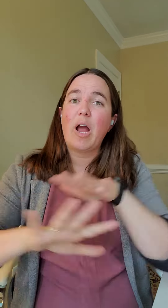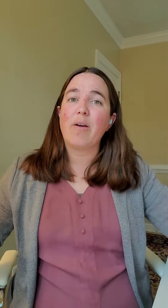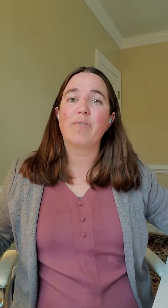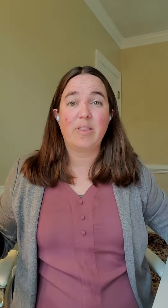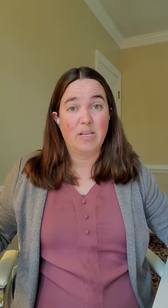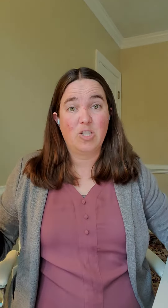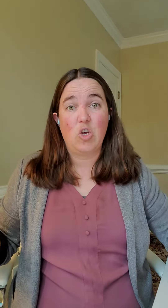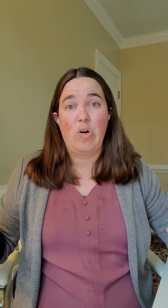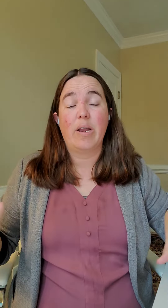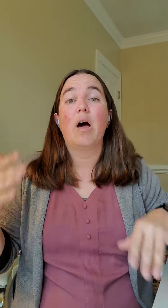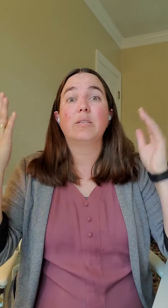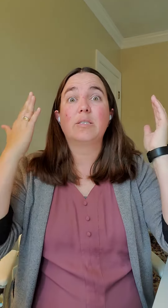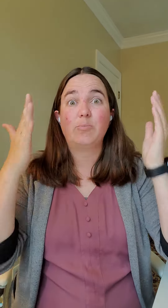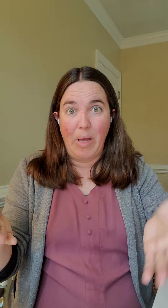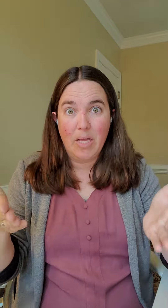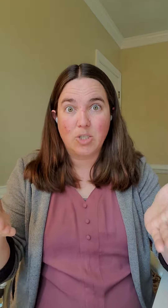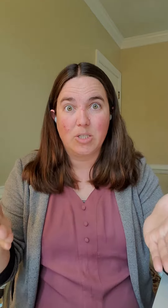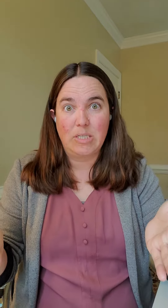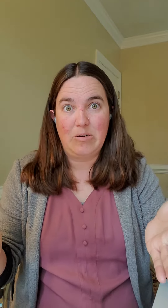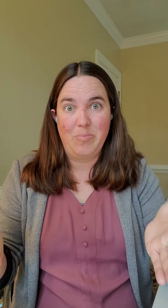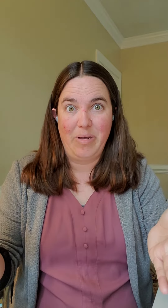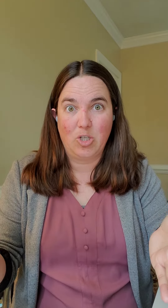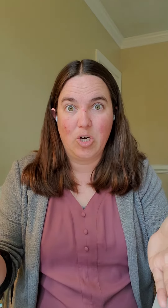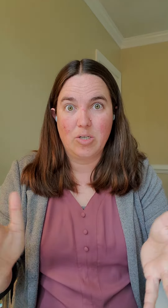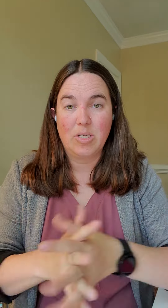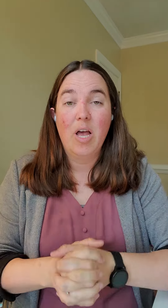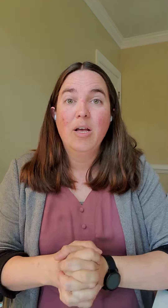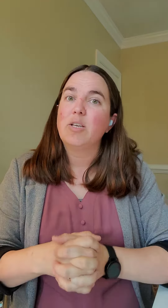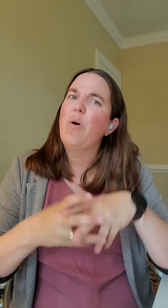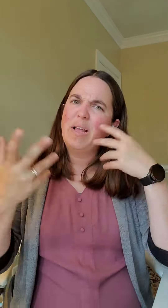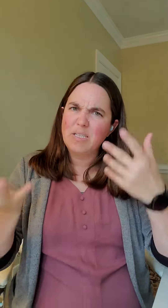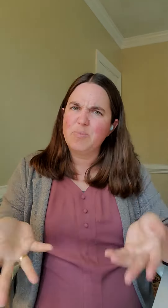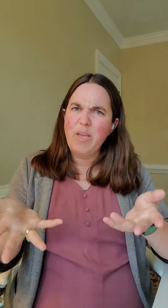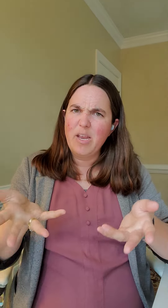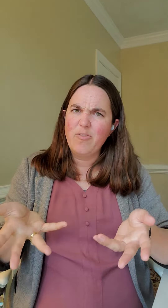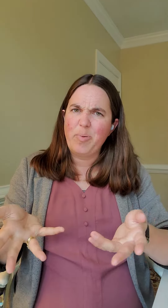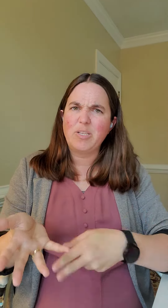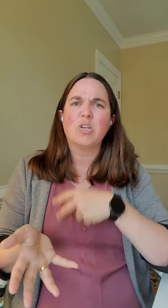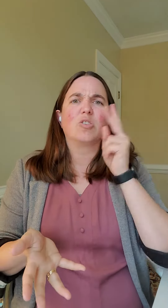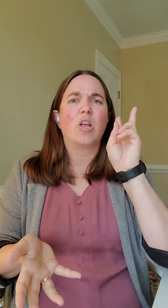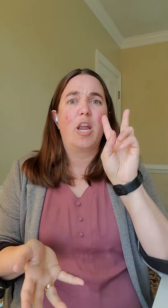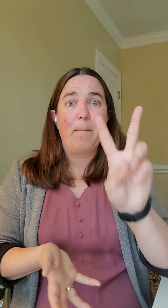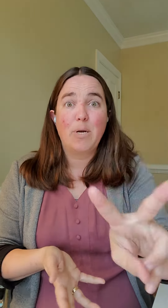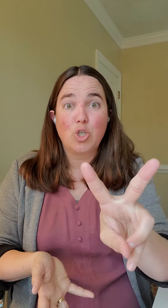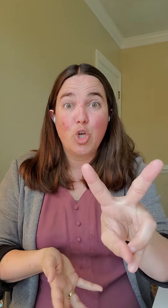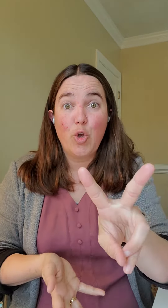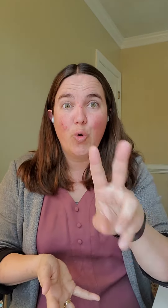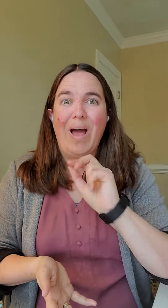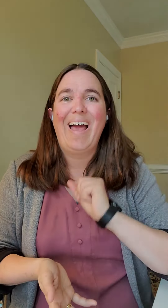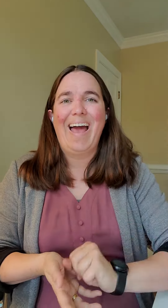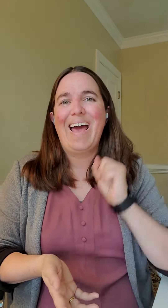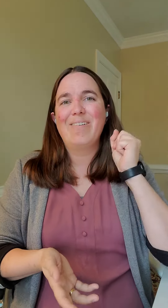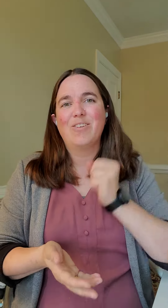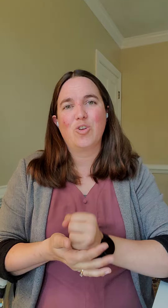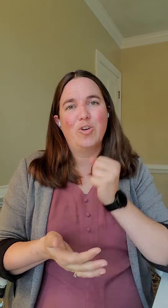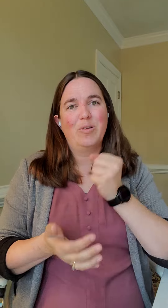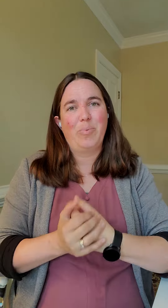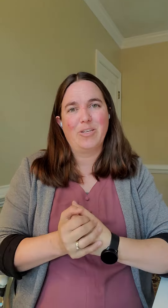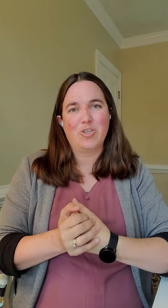everything's gone, especially during pictures. So and speaking of pictures, number two, have good pictures.